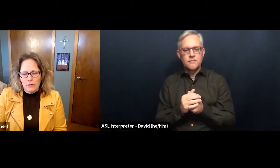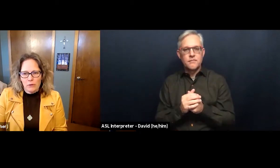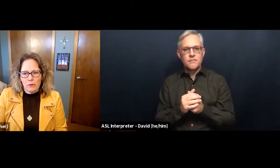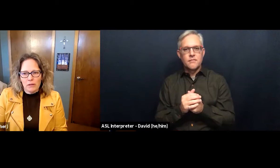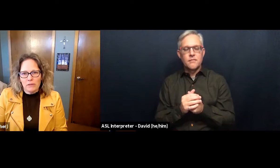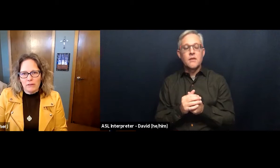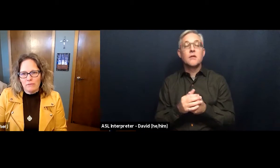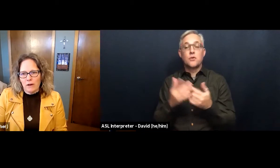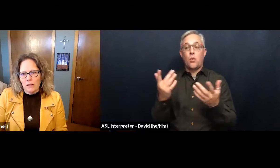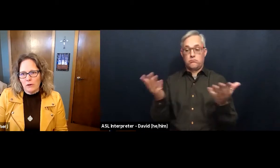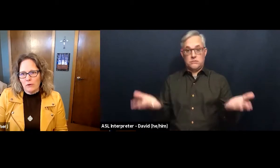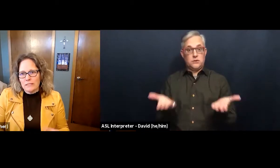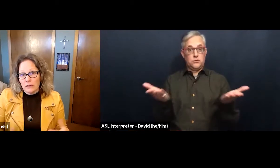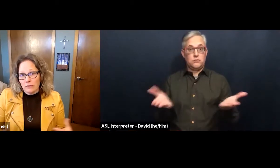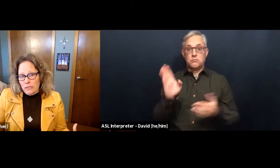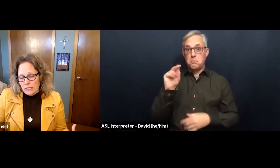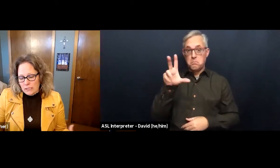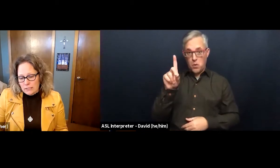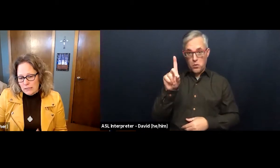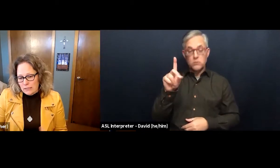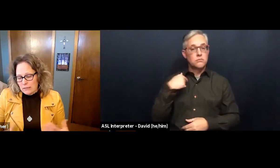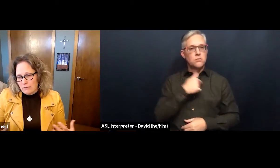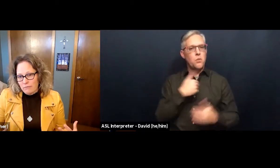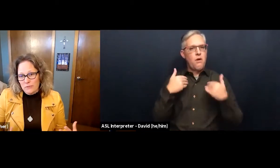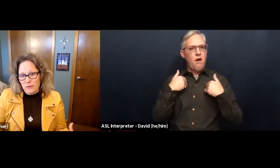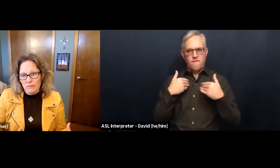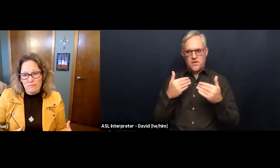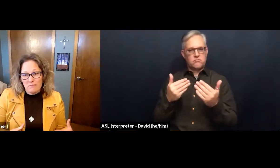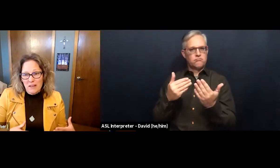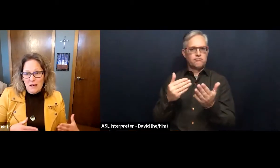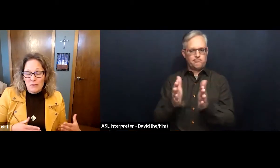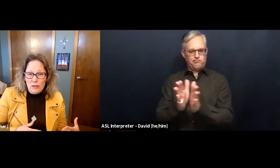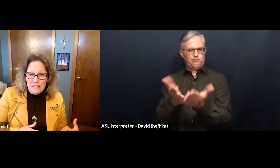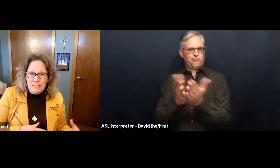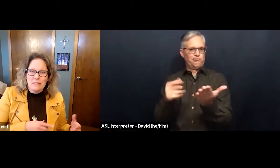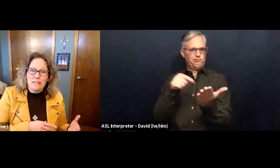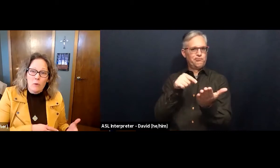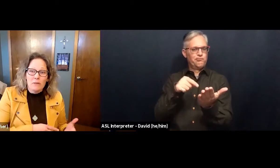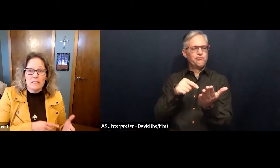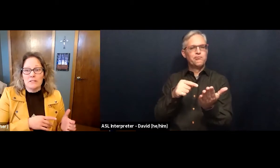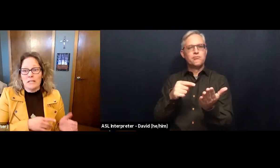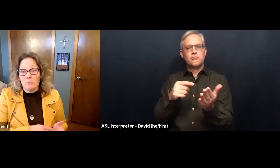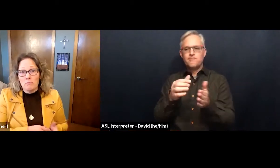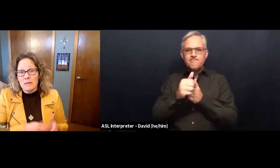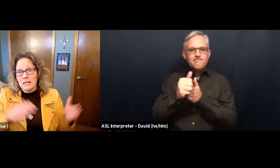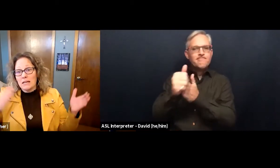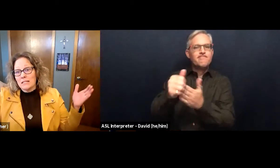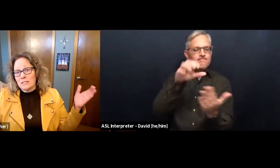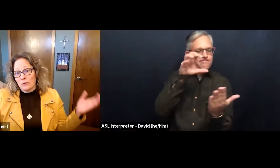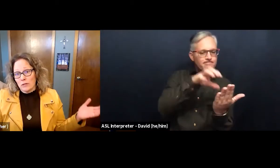here at Bread of Life, we follow a set of readings that sort of tries to help us understand the big story